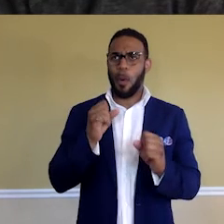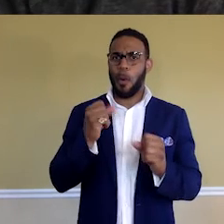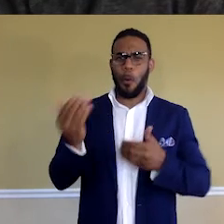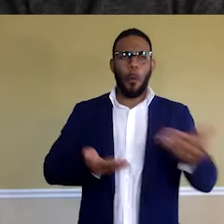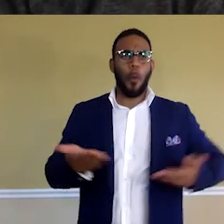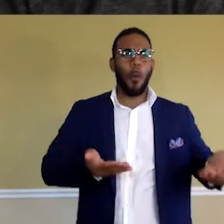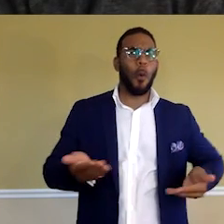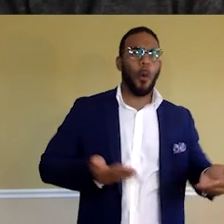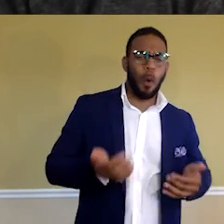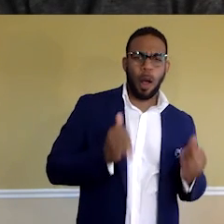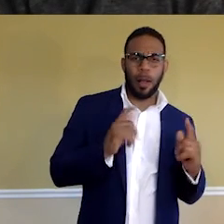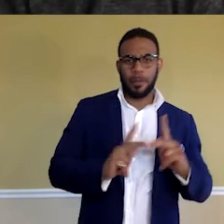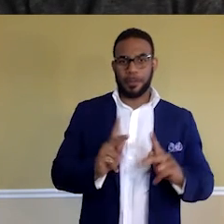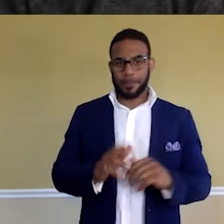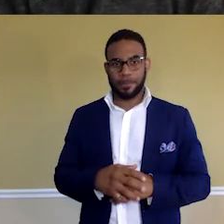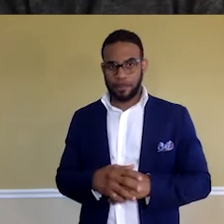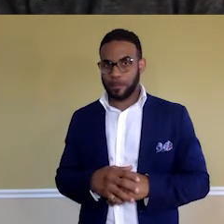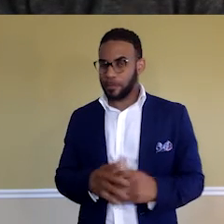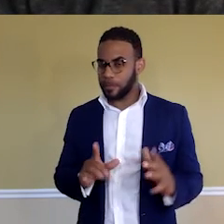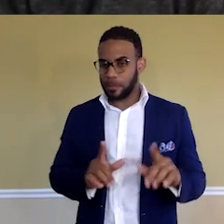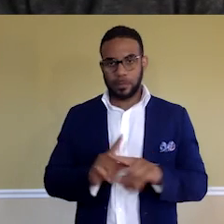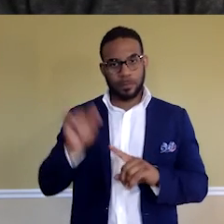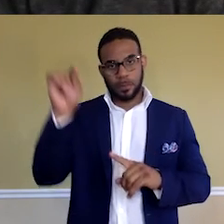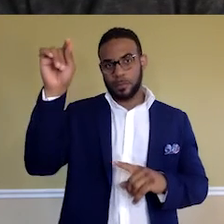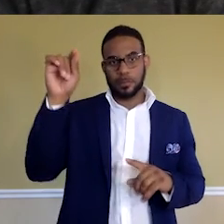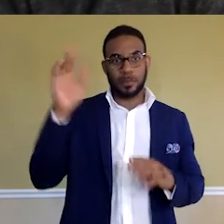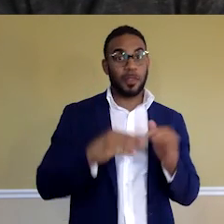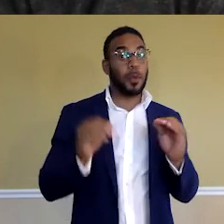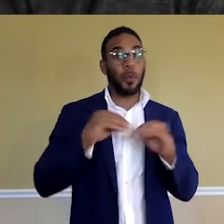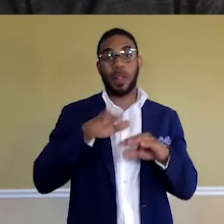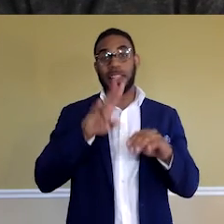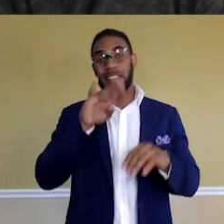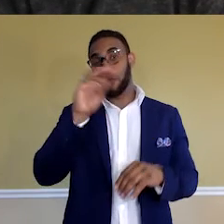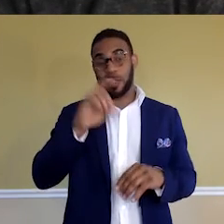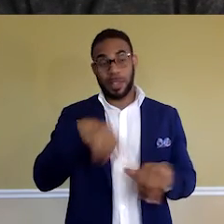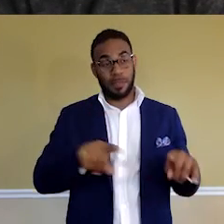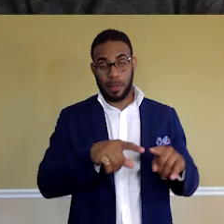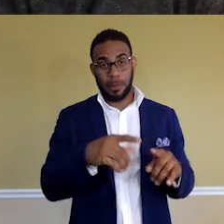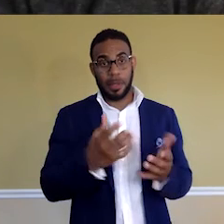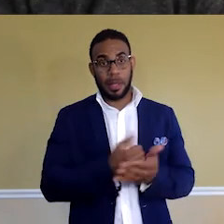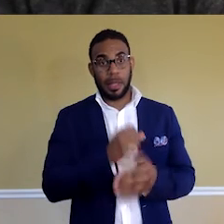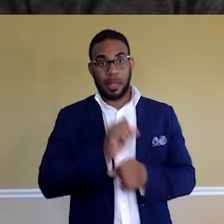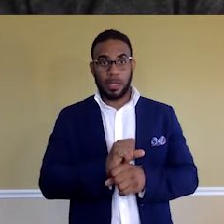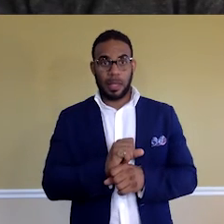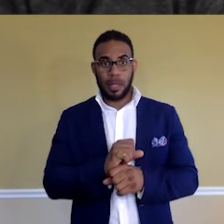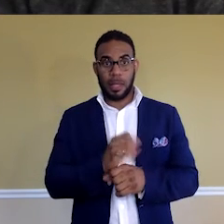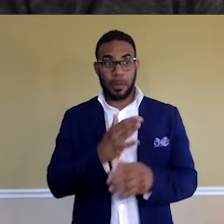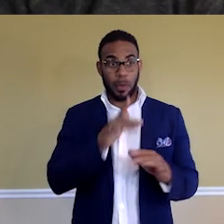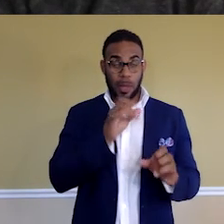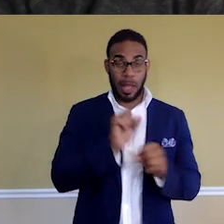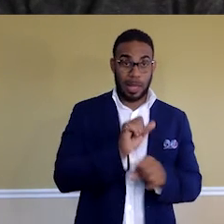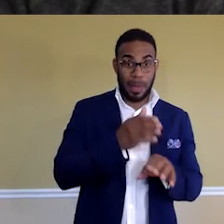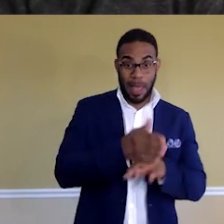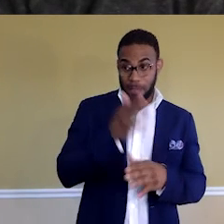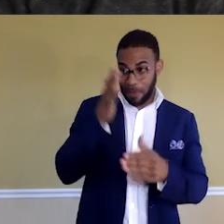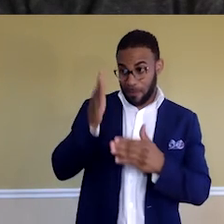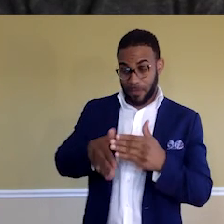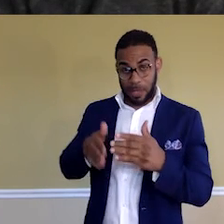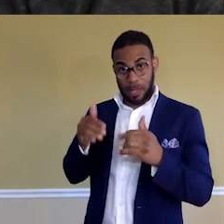And as of now, even more than 70% of them. At least the first person who got a job after finishing DevQuagia got